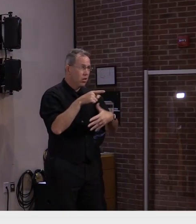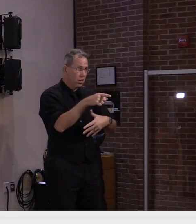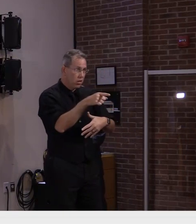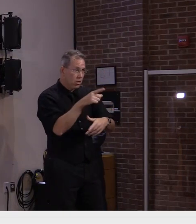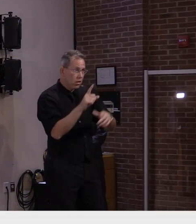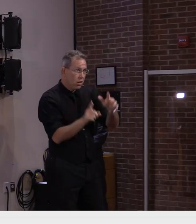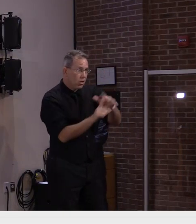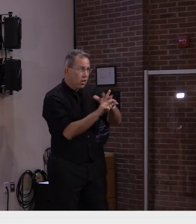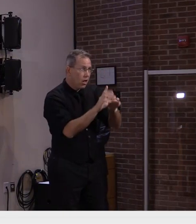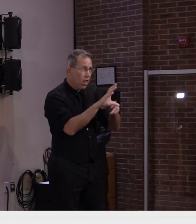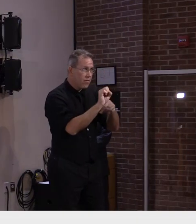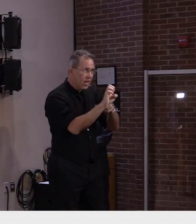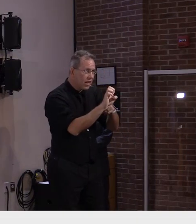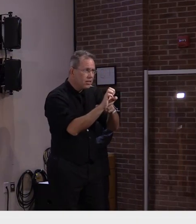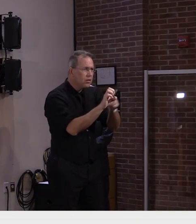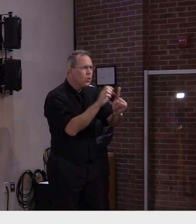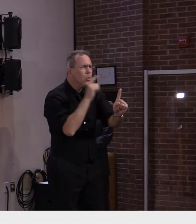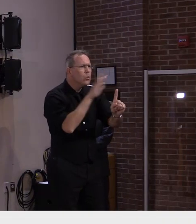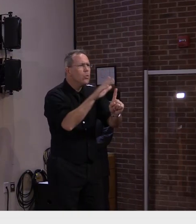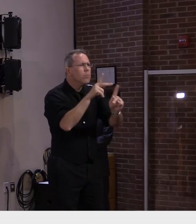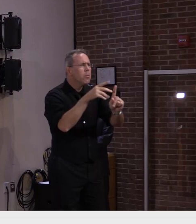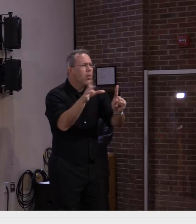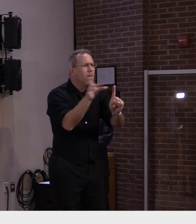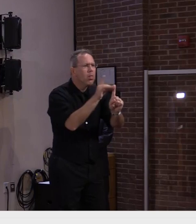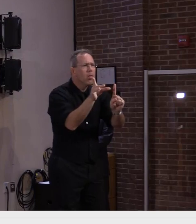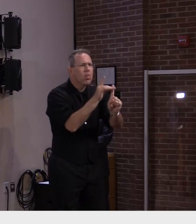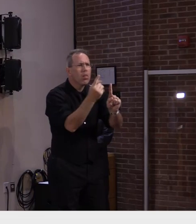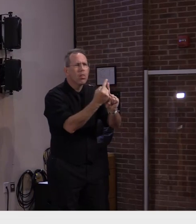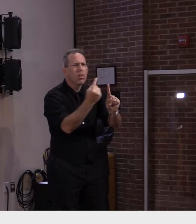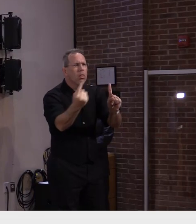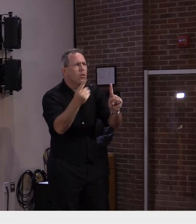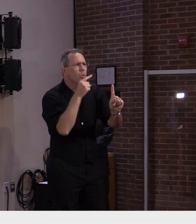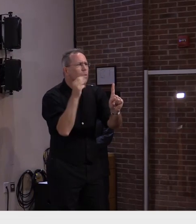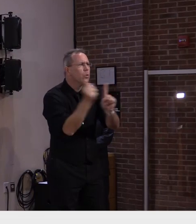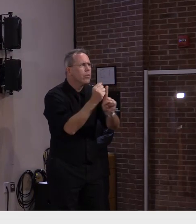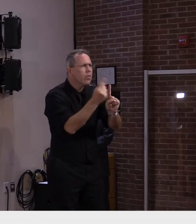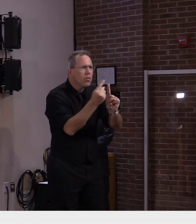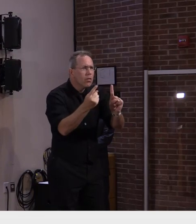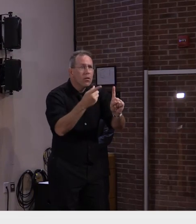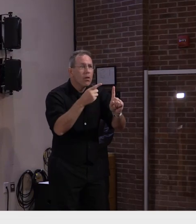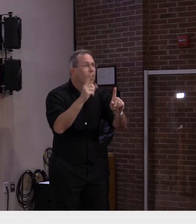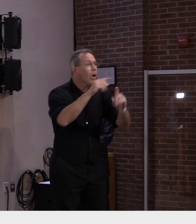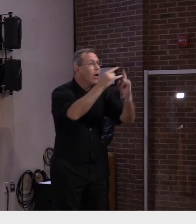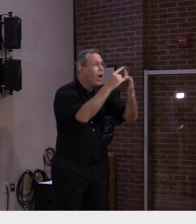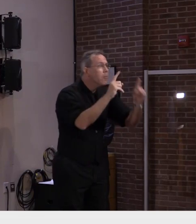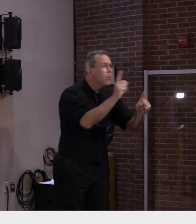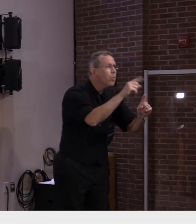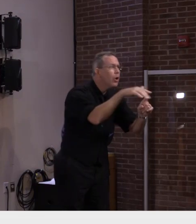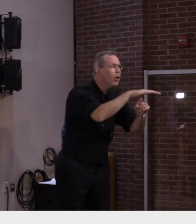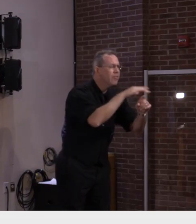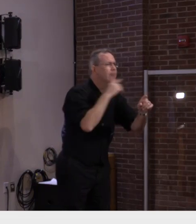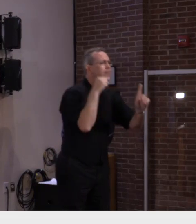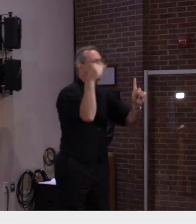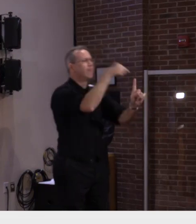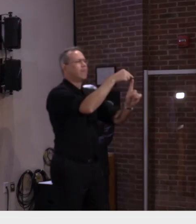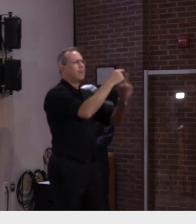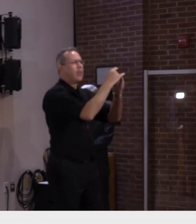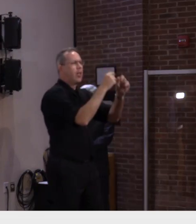administration, you know, which is all done very early on. And that continues. In terms of updates,